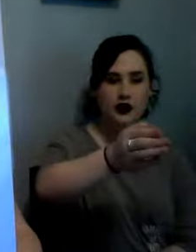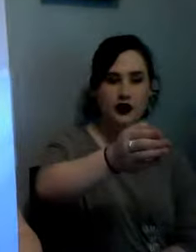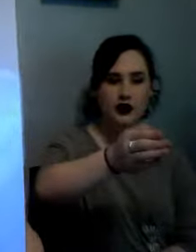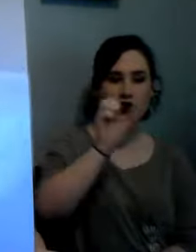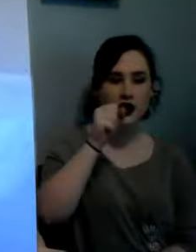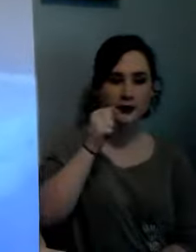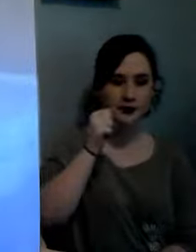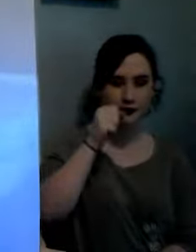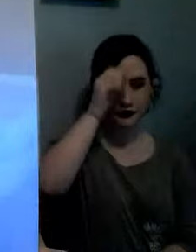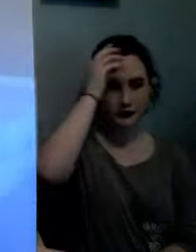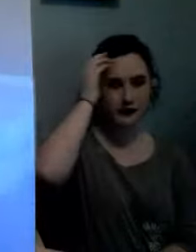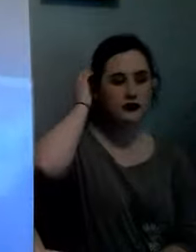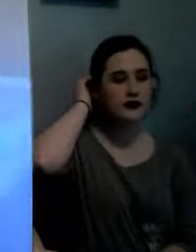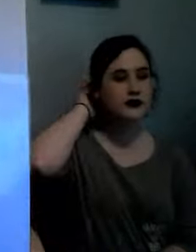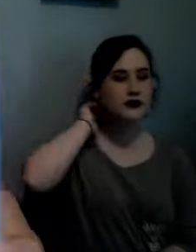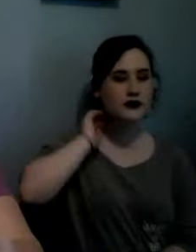it's hard to see